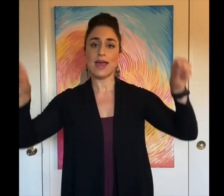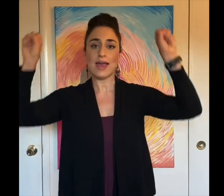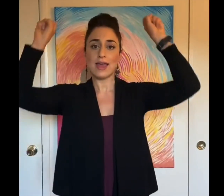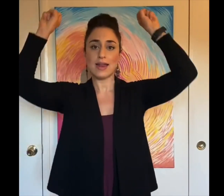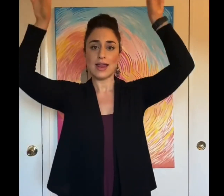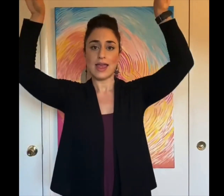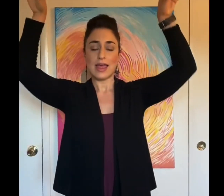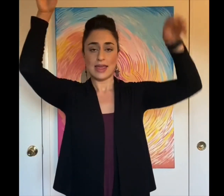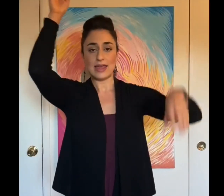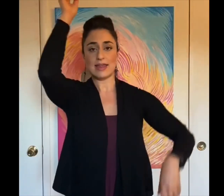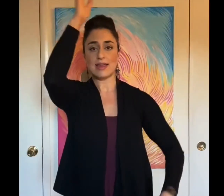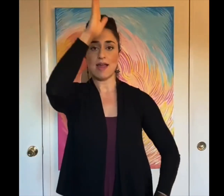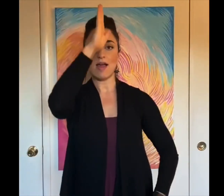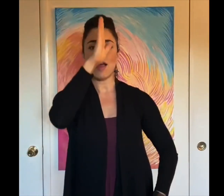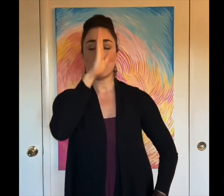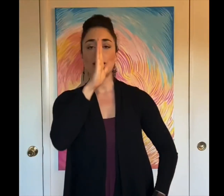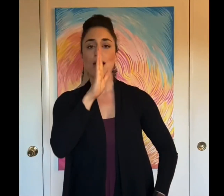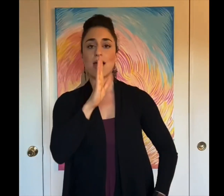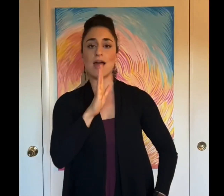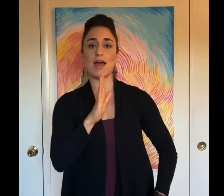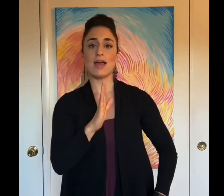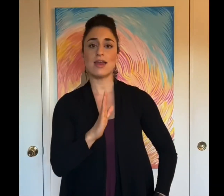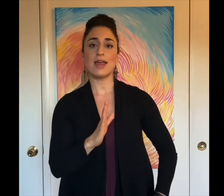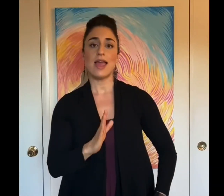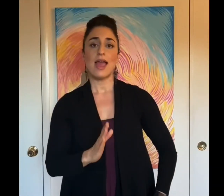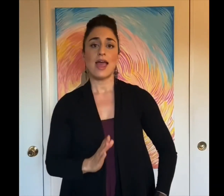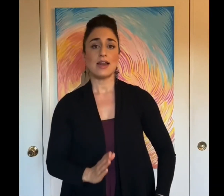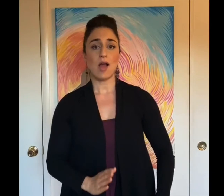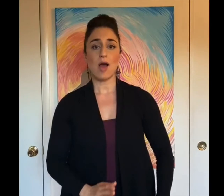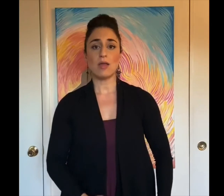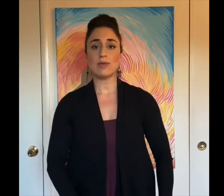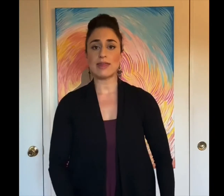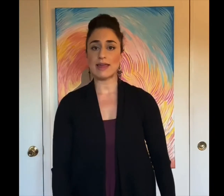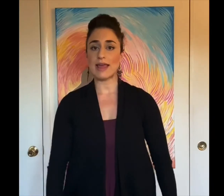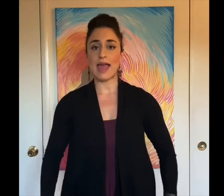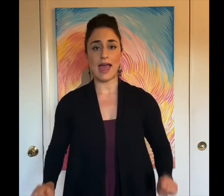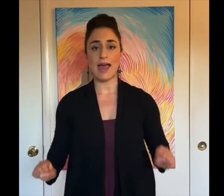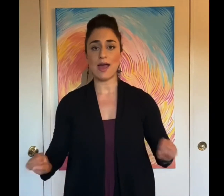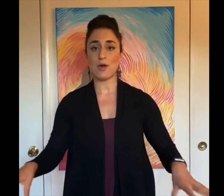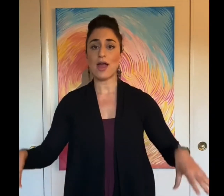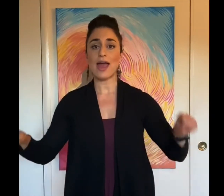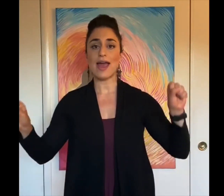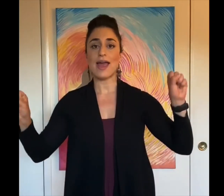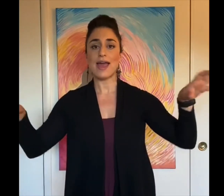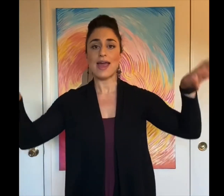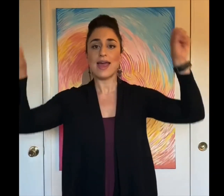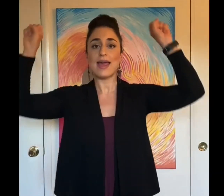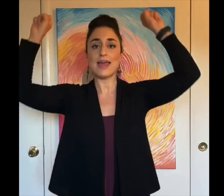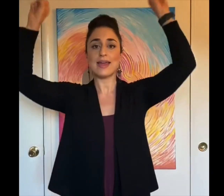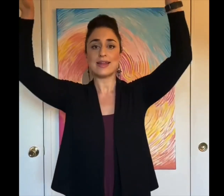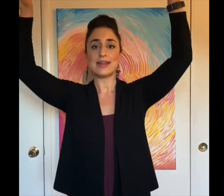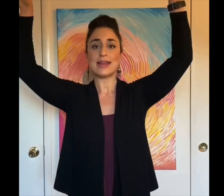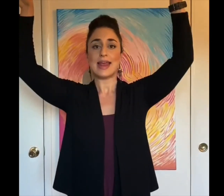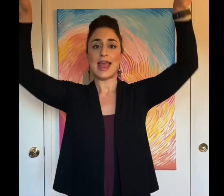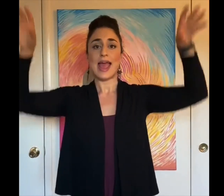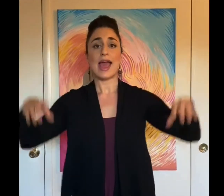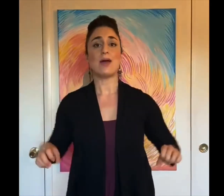Is our God And all will see how great, sing, how